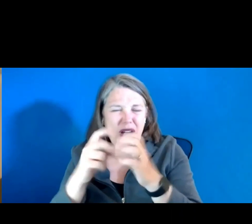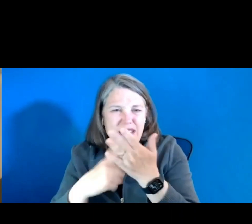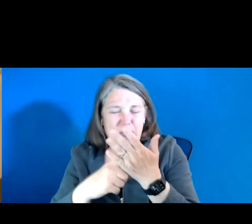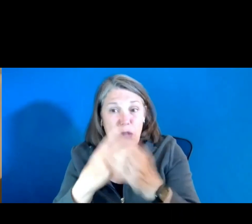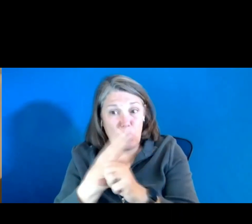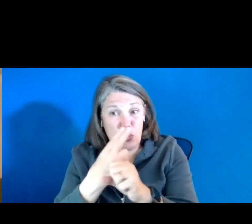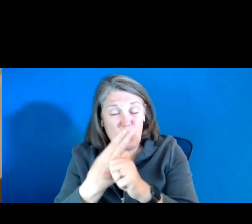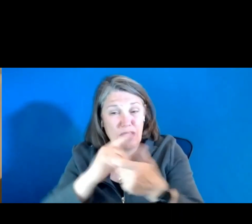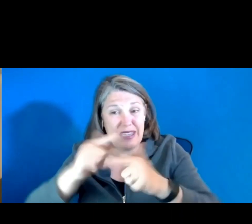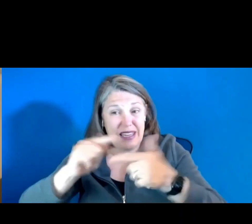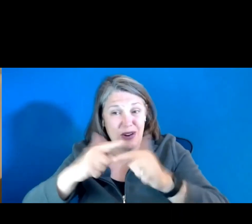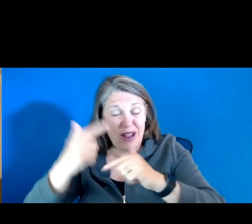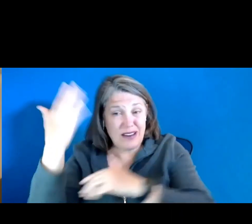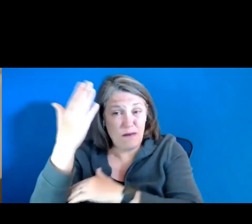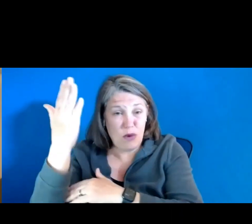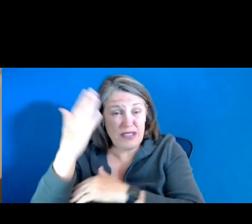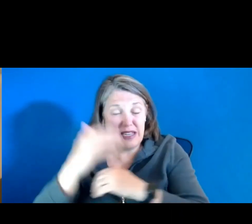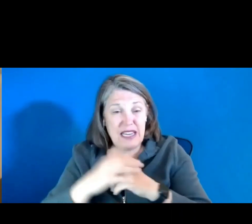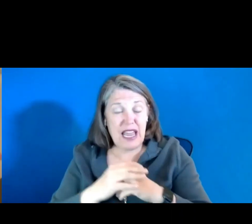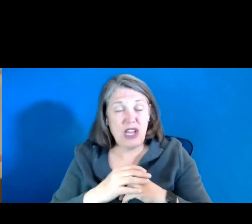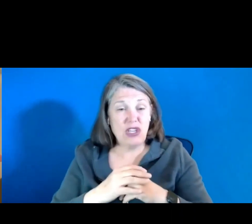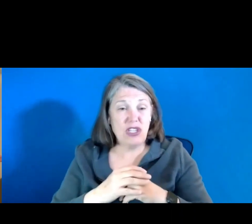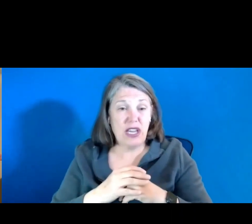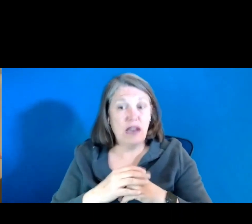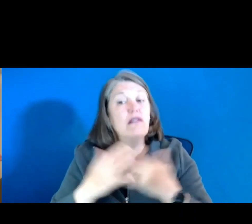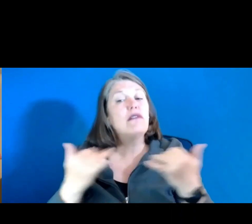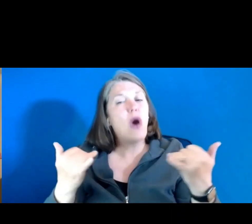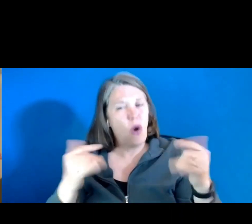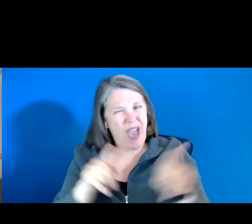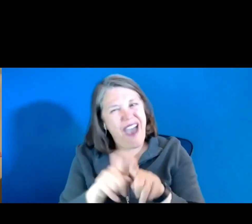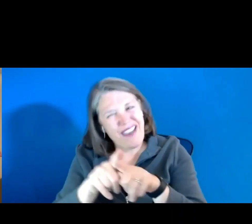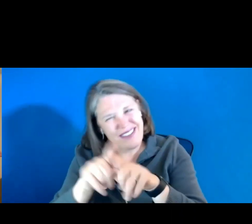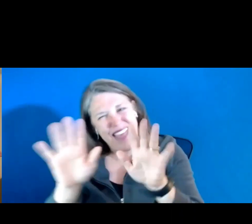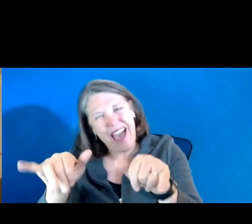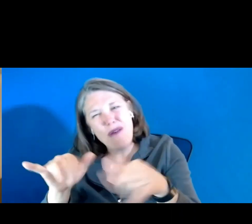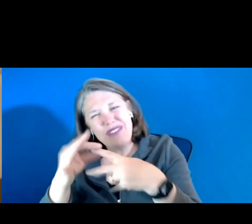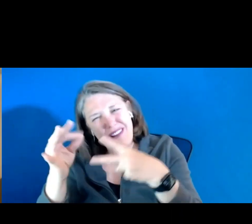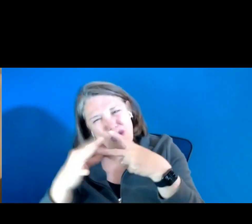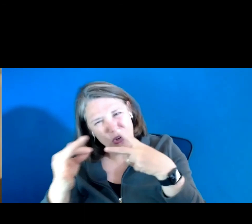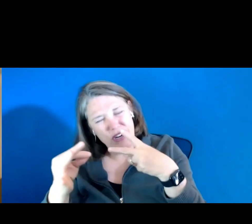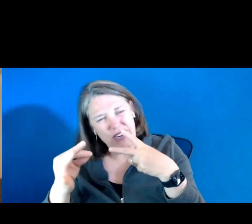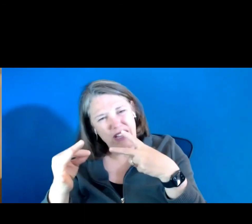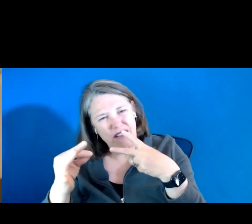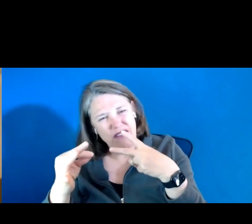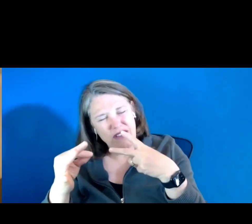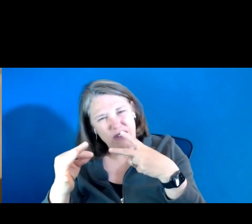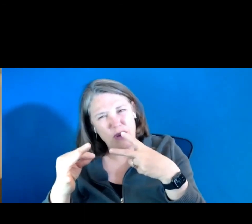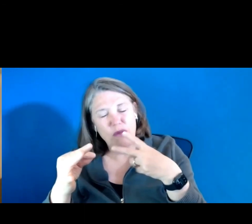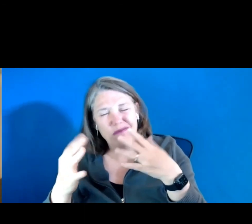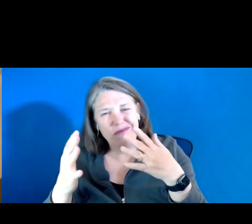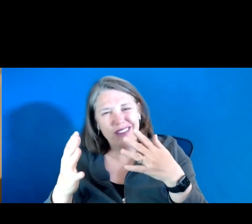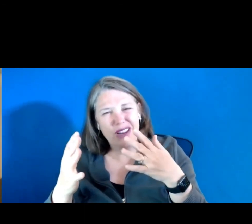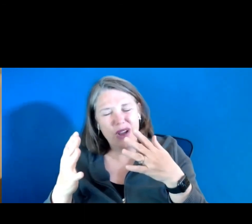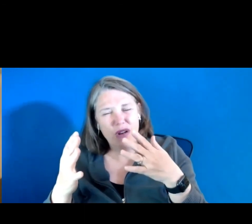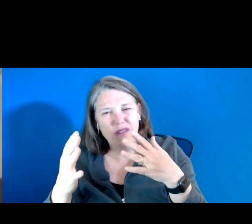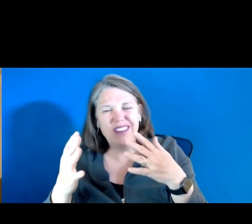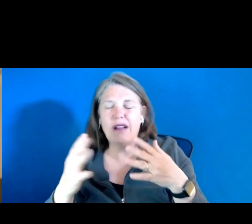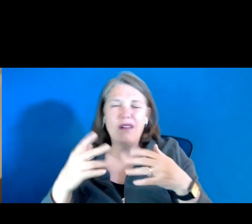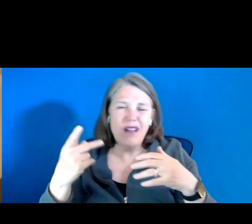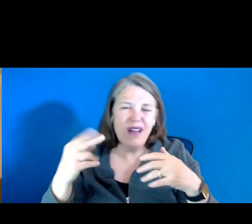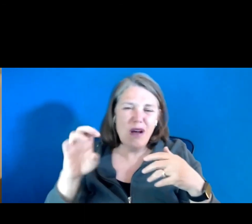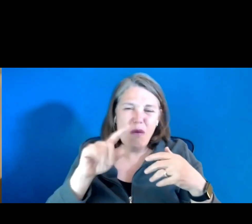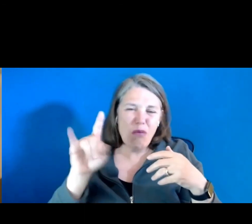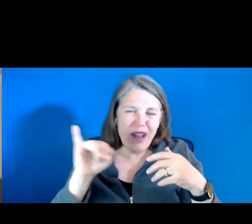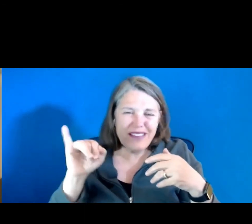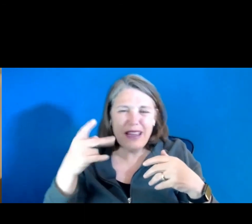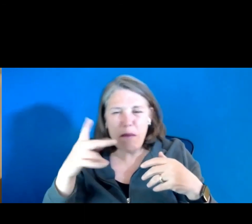presentation as an alternative to, um, you know, a PowerPoint or Prezi or something else